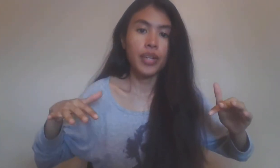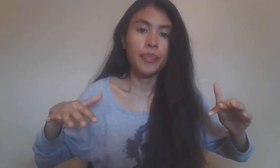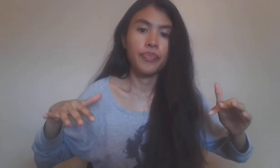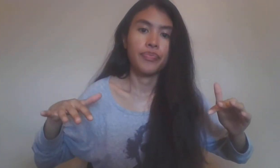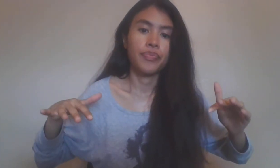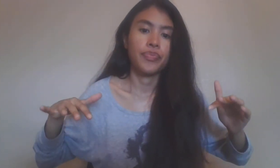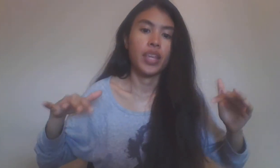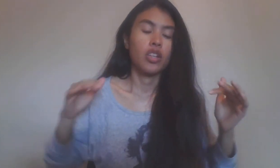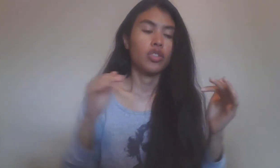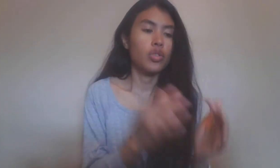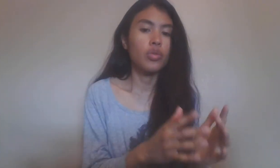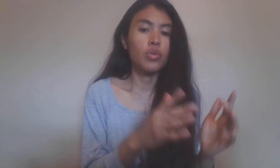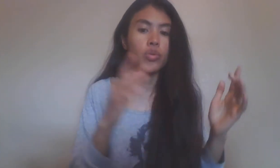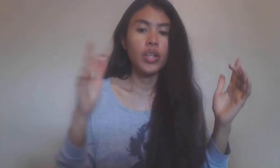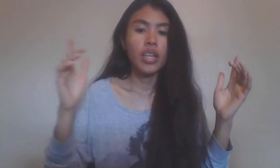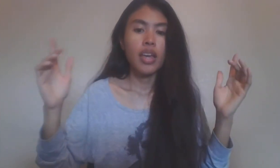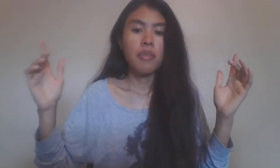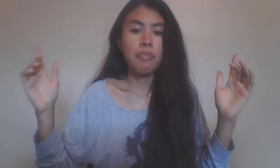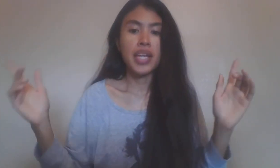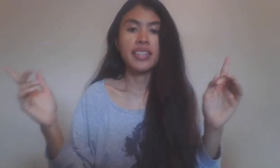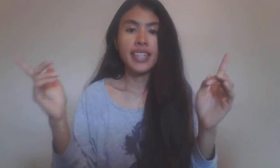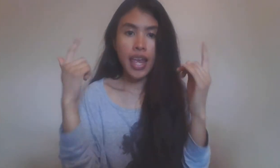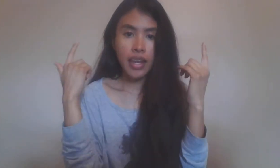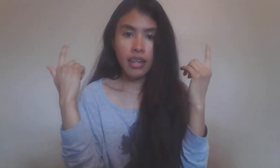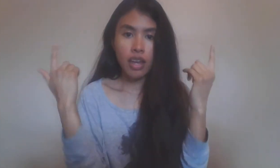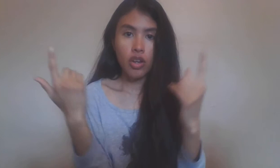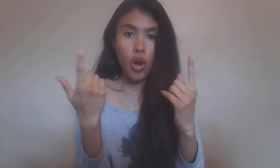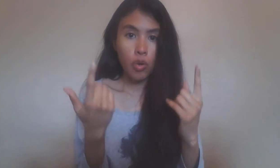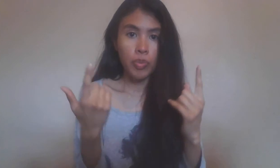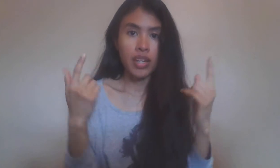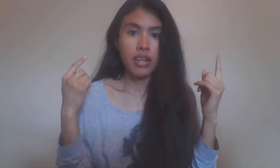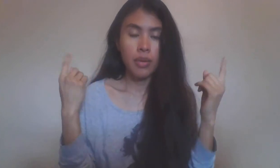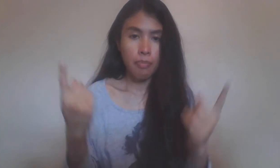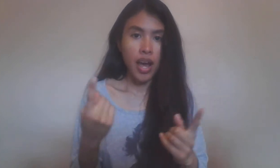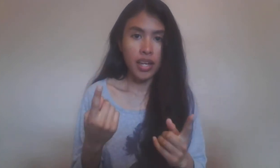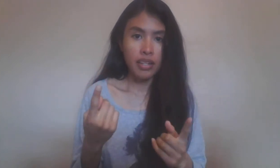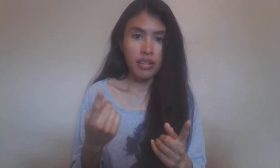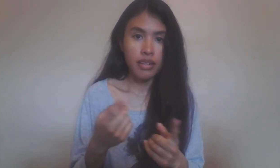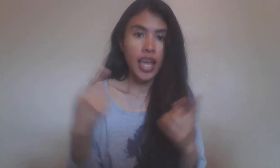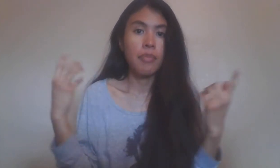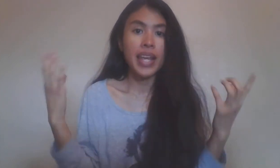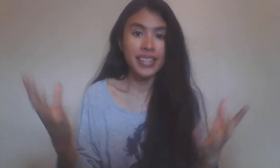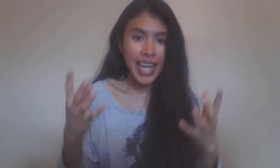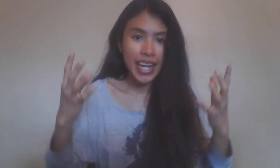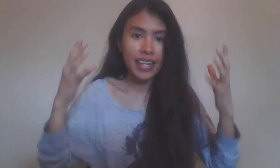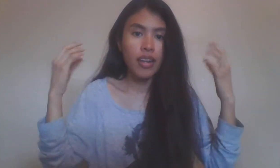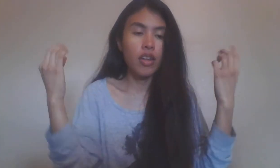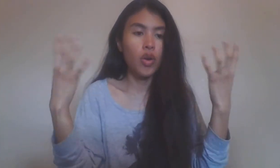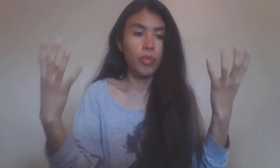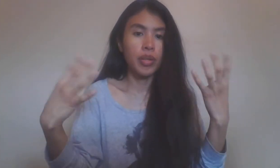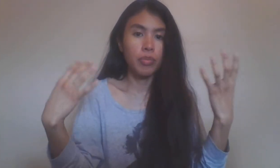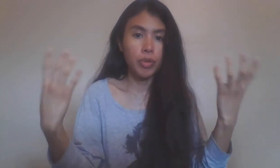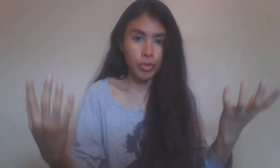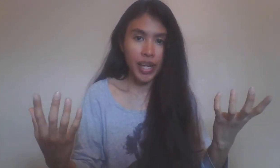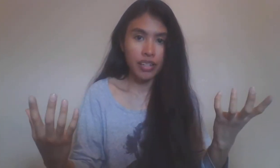to maintain an open mind and maintain an open perspective.